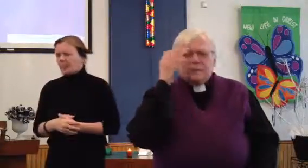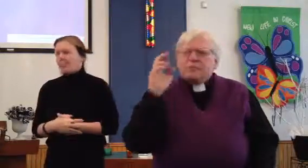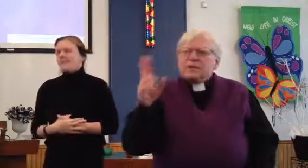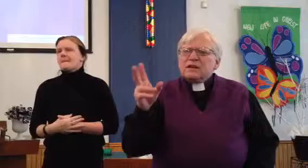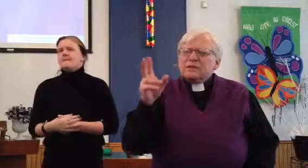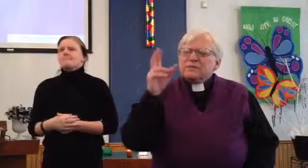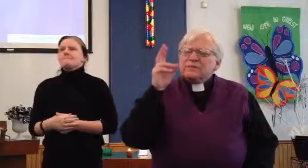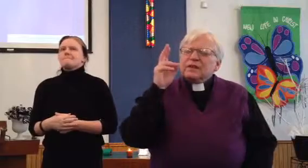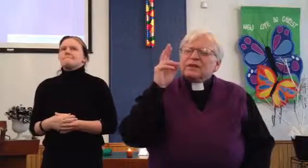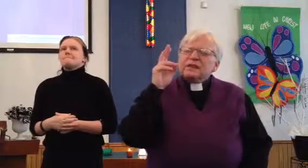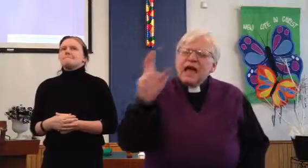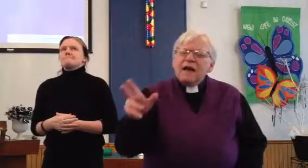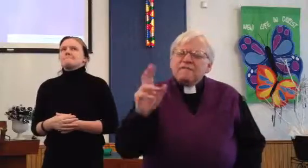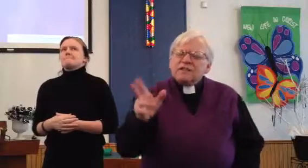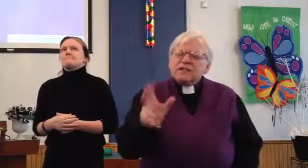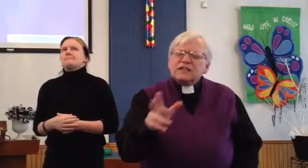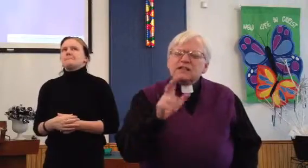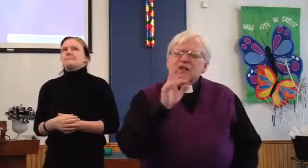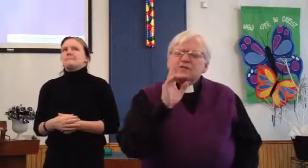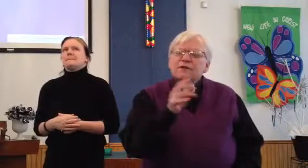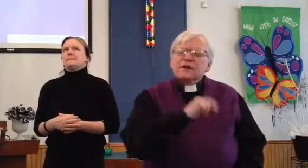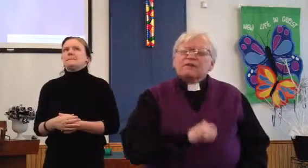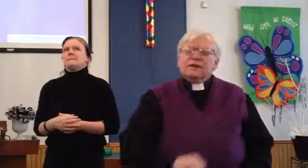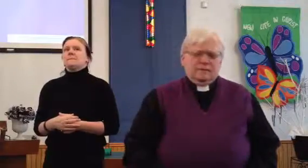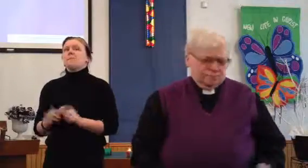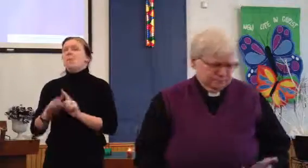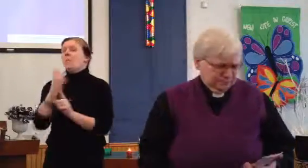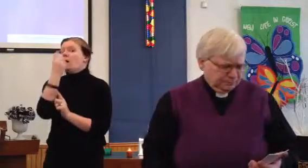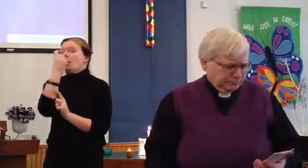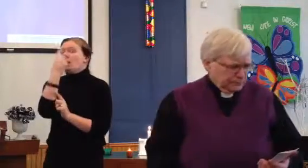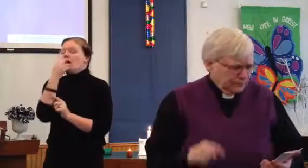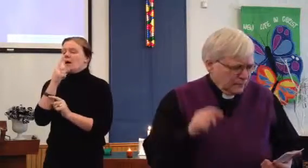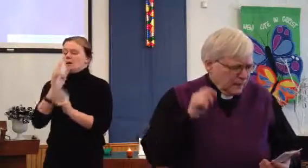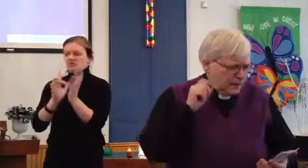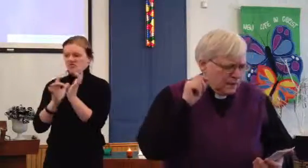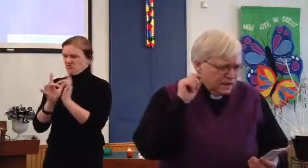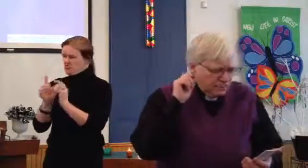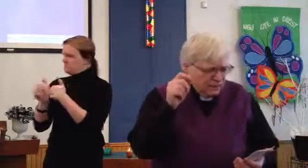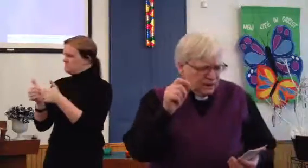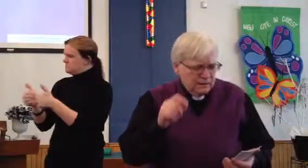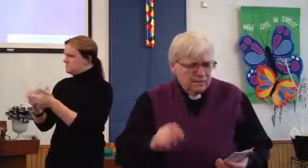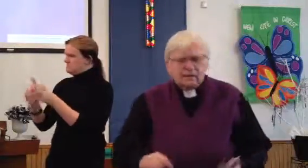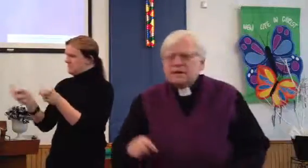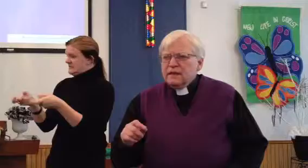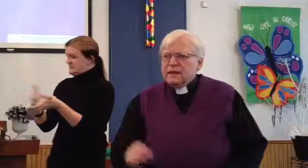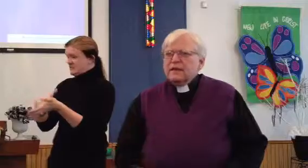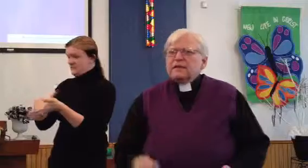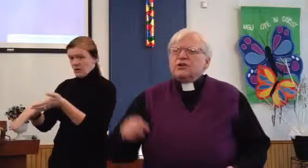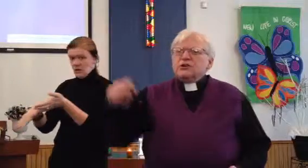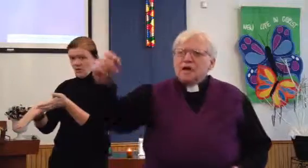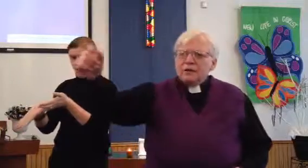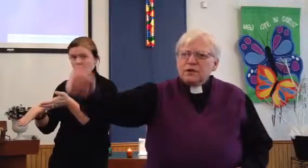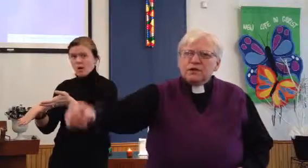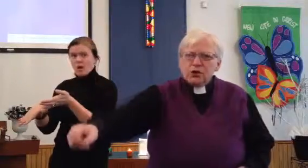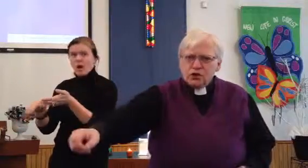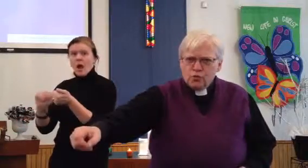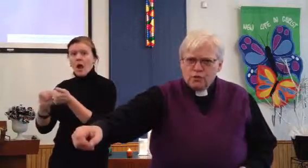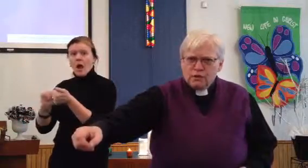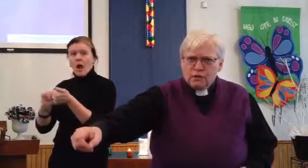Because to have their sins forgiven, they believed that they needed to travel to Jerusalem,